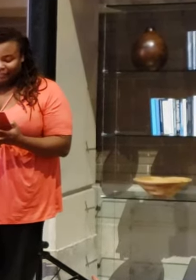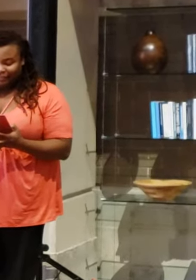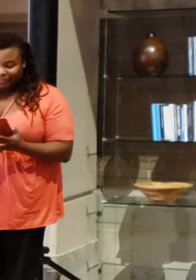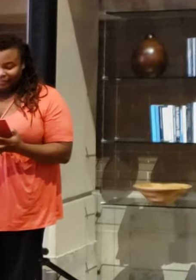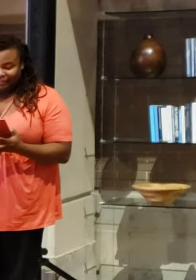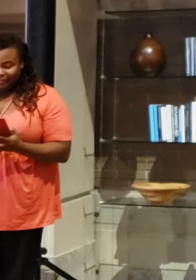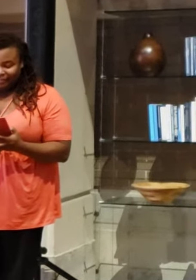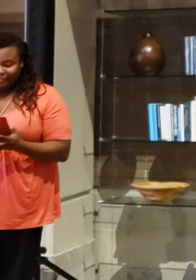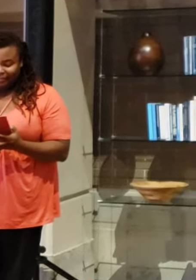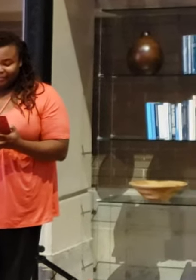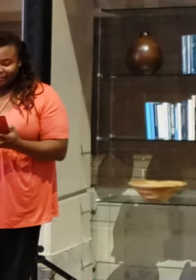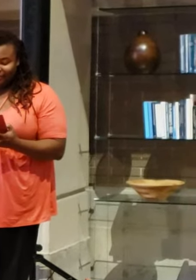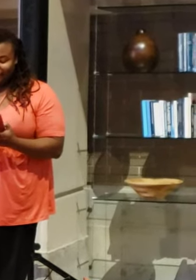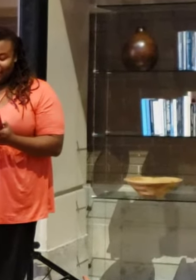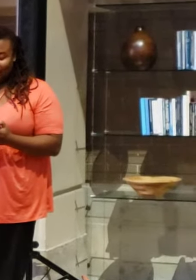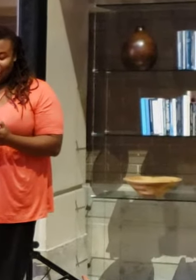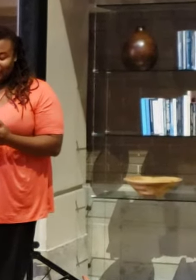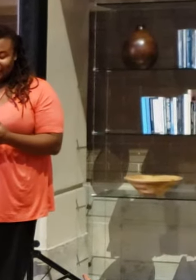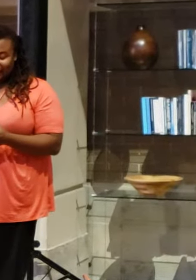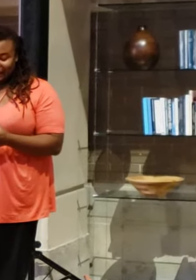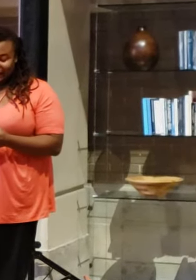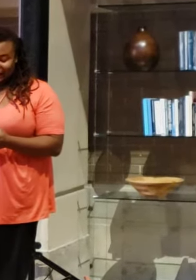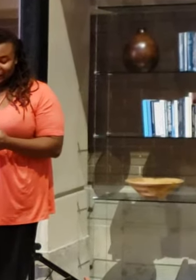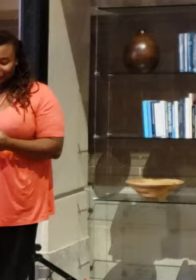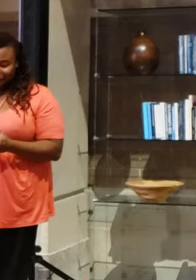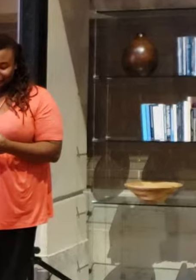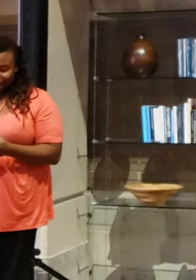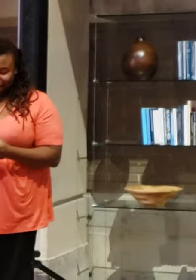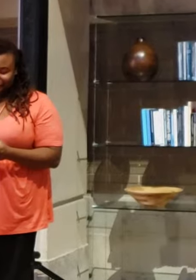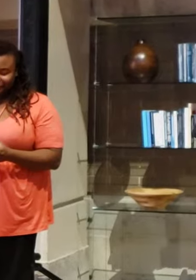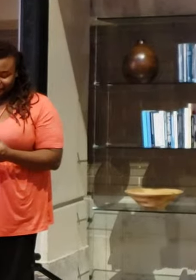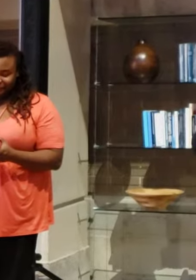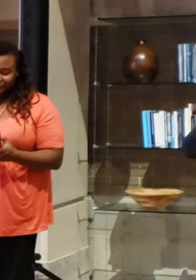Long Distance.